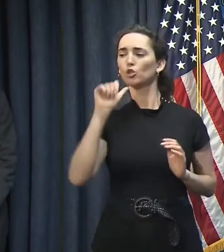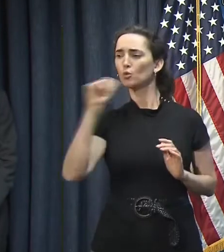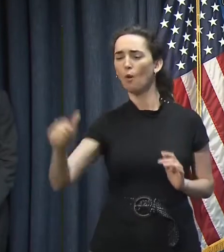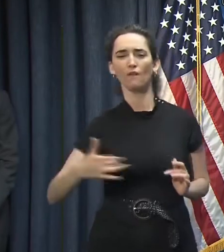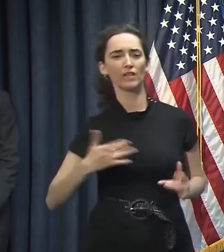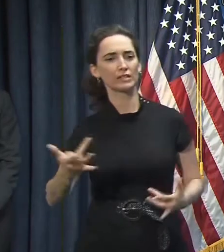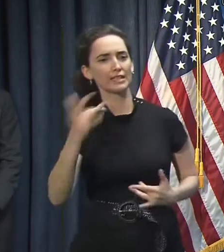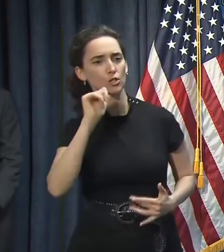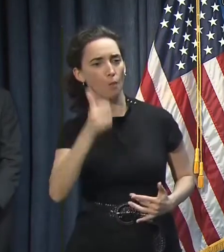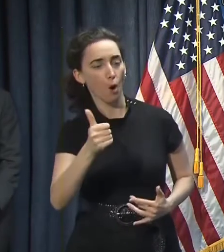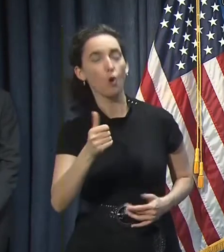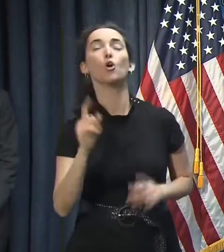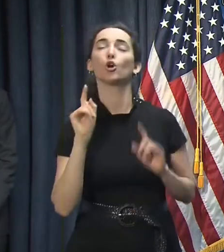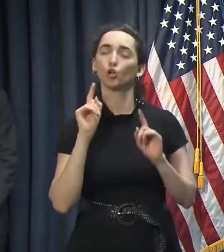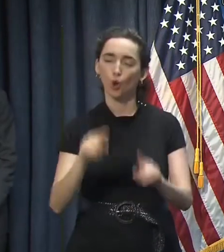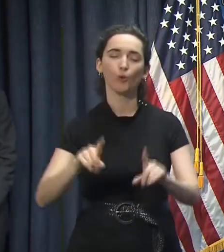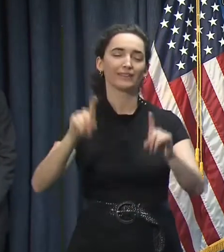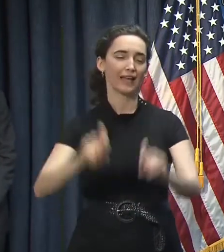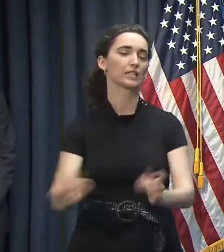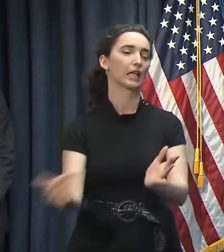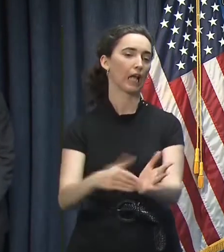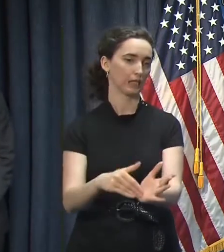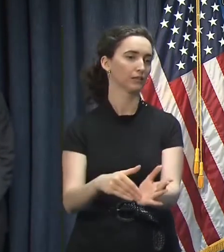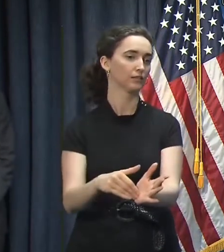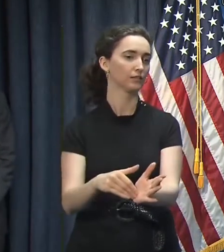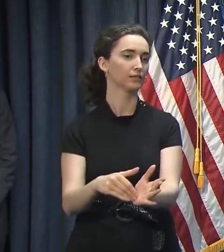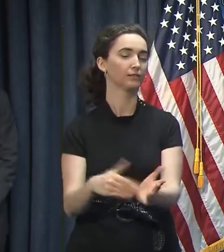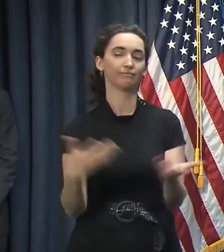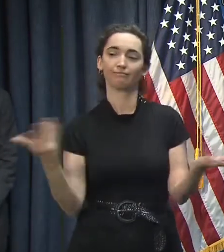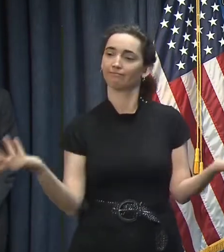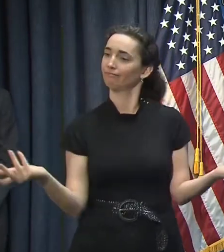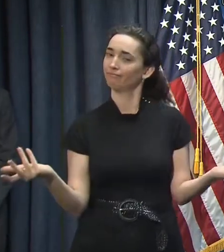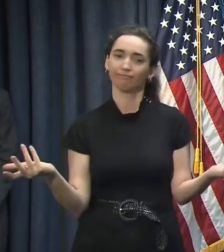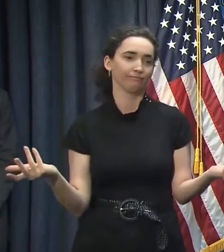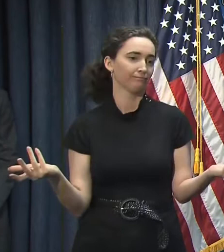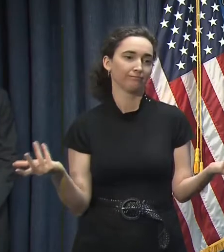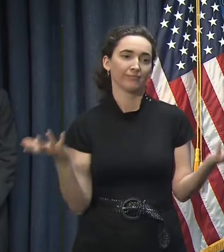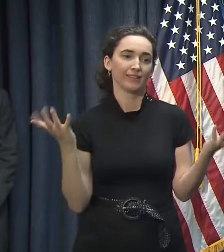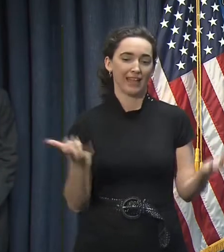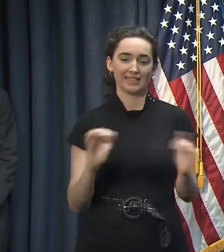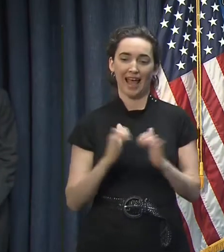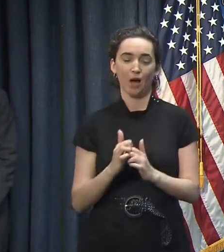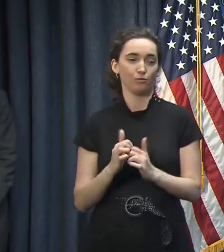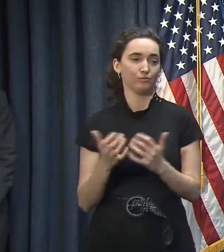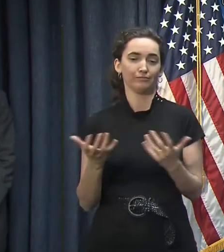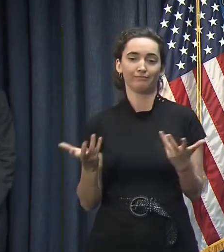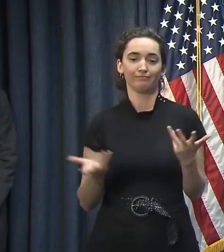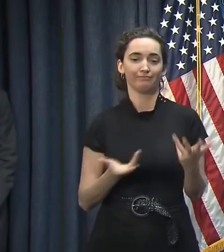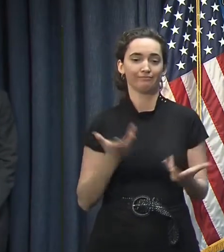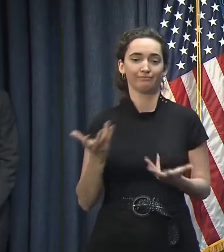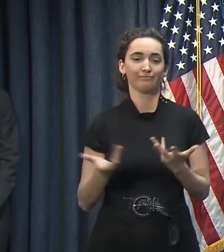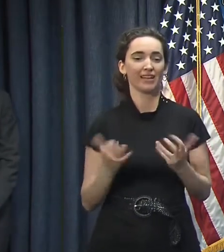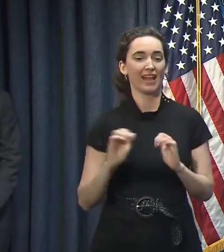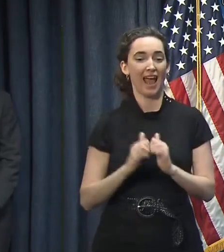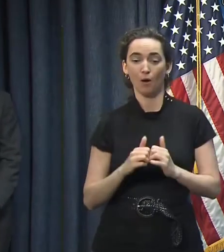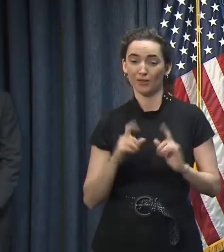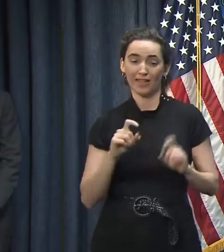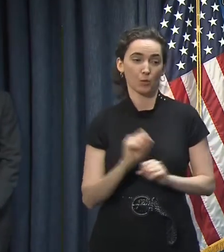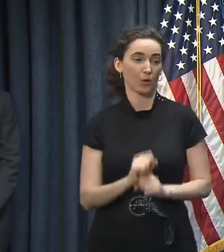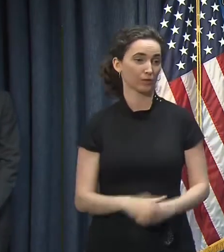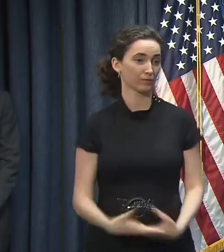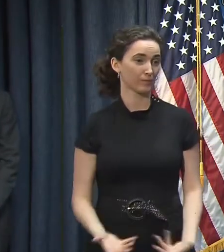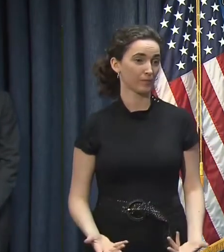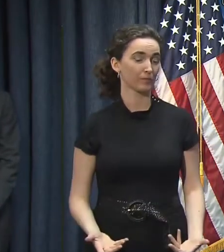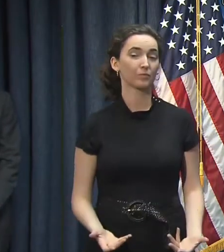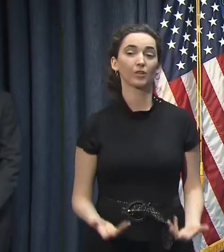you need to go get tested again, because that's just the nature of how these tests work. And